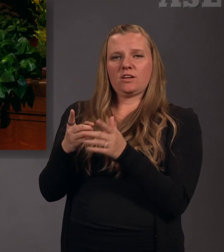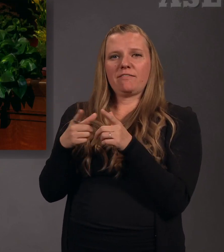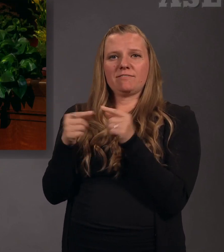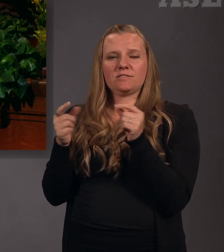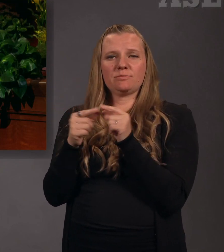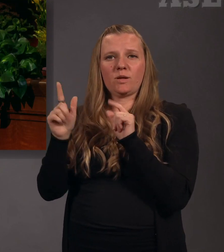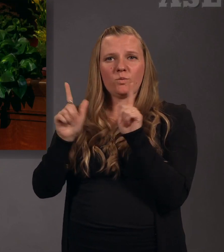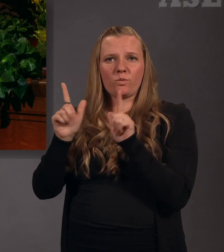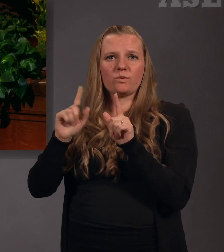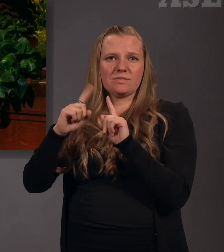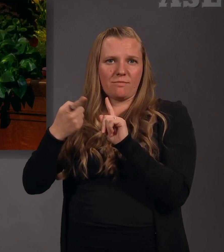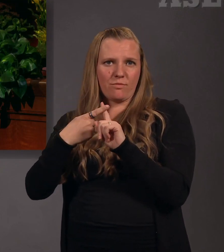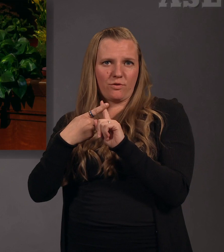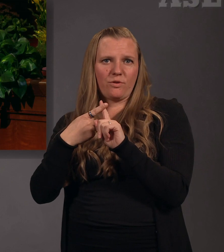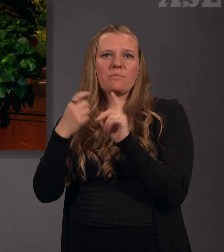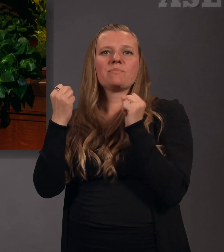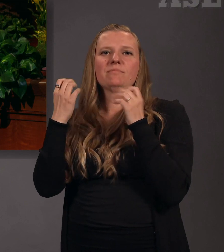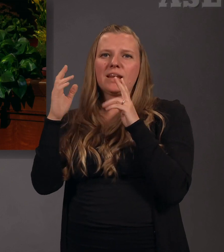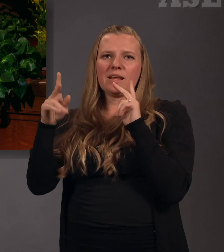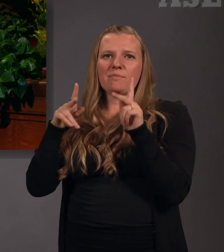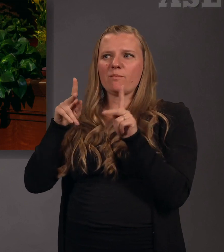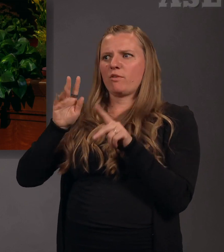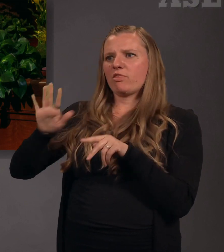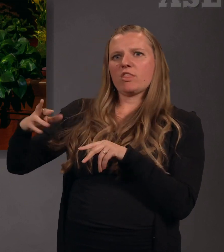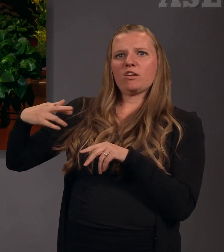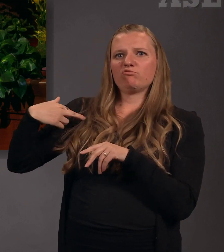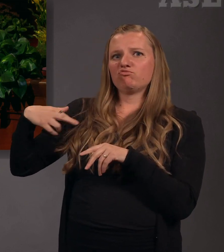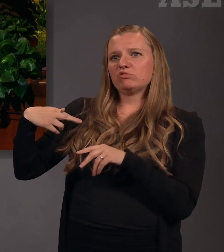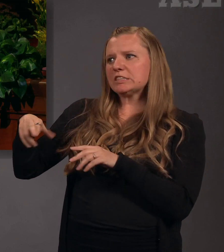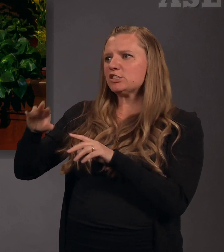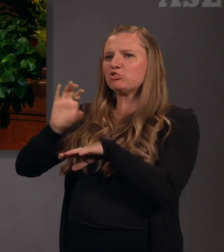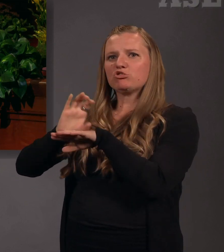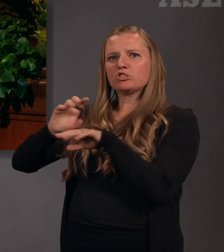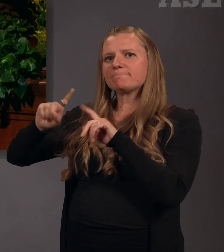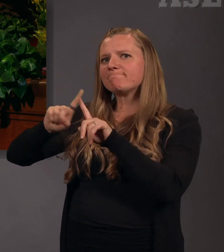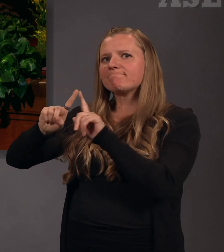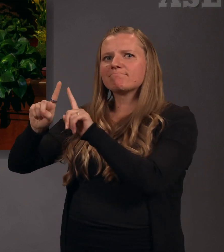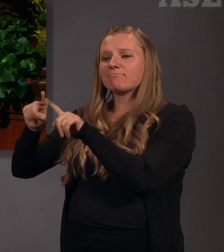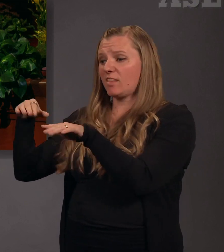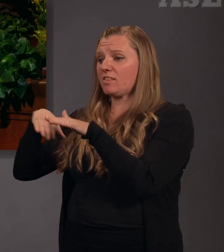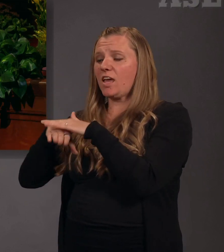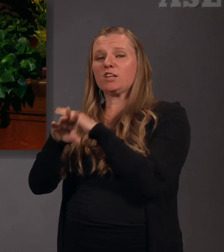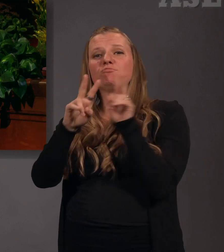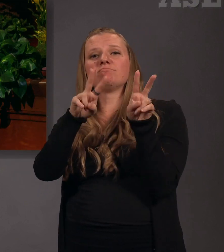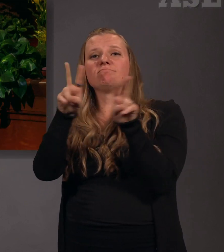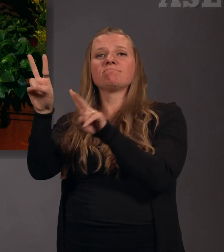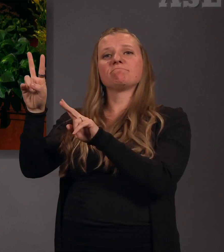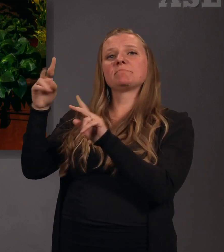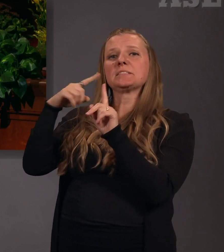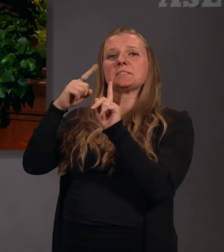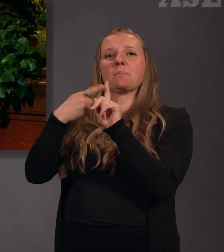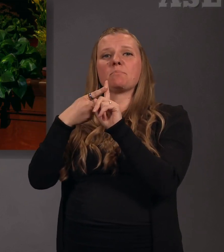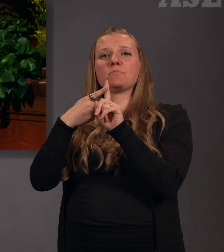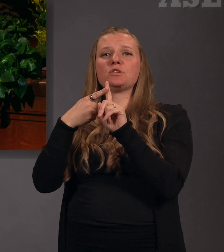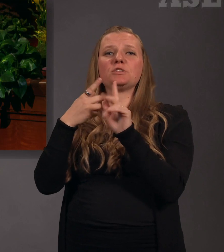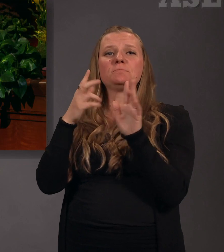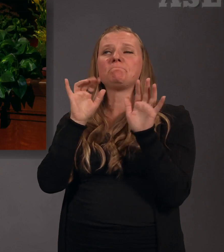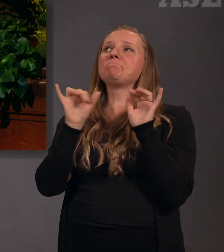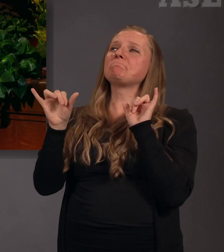Japan Temple, many guests not of our faith toured that temple. One such tour included a thoughtful